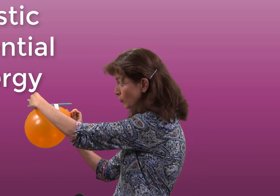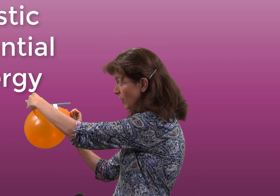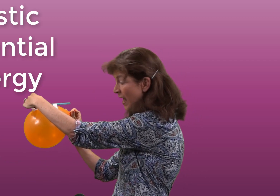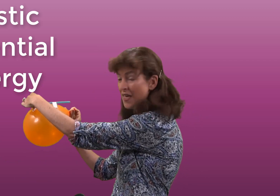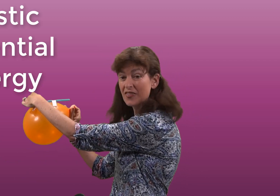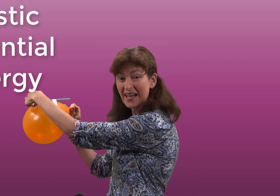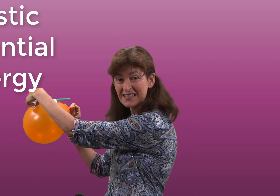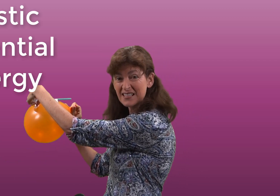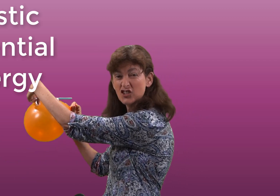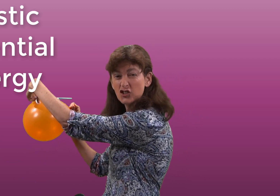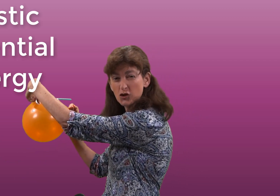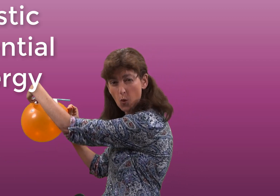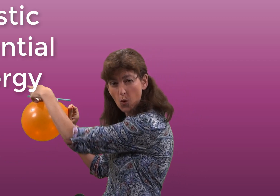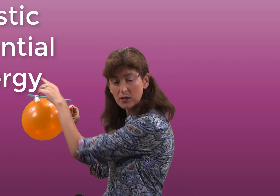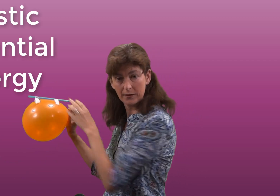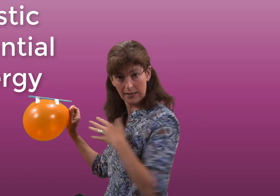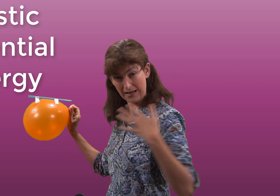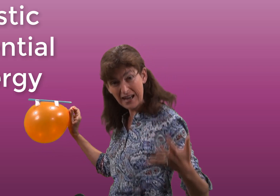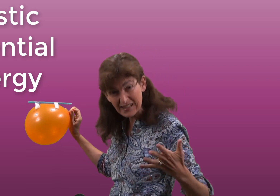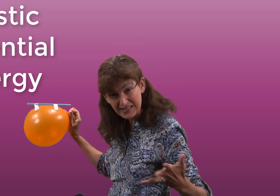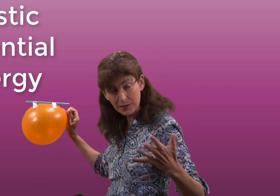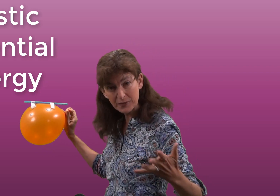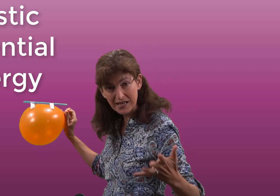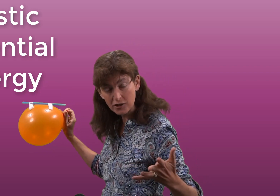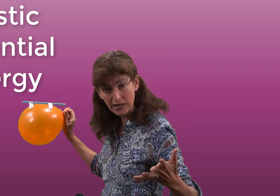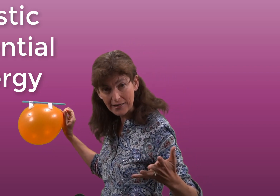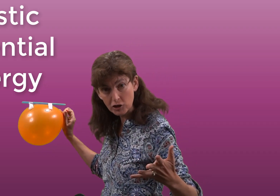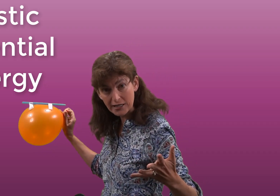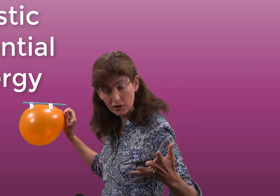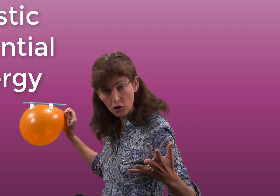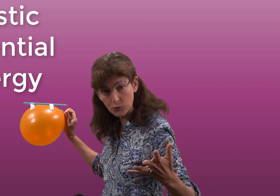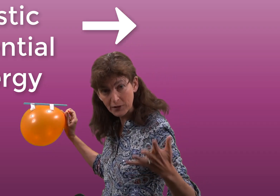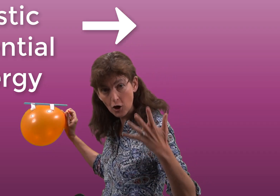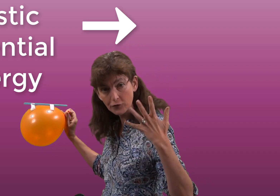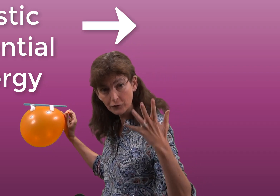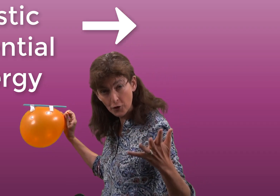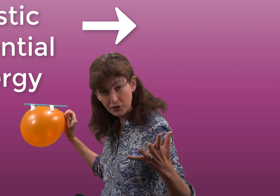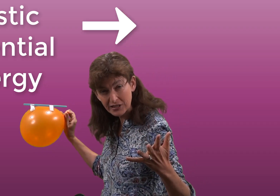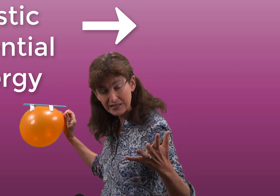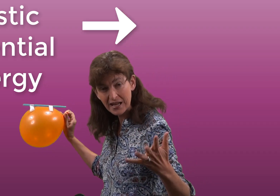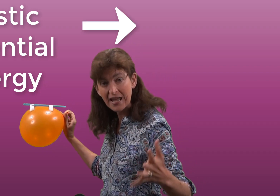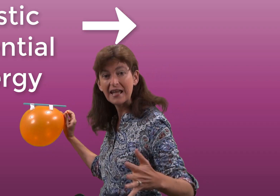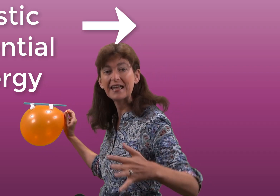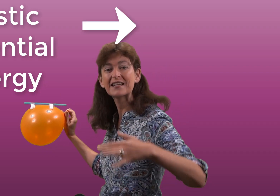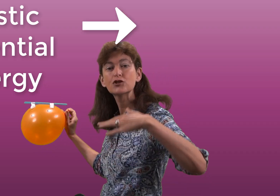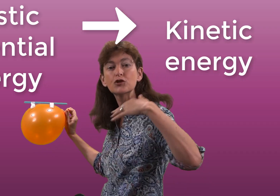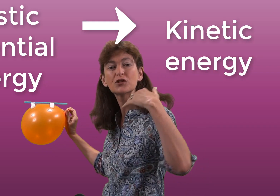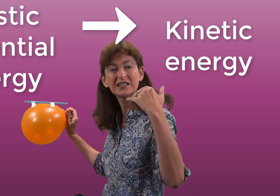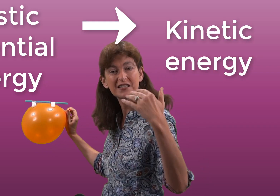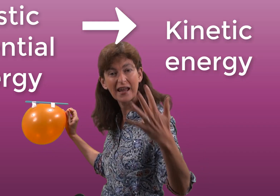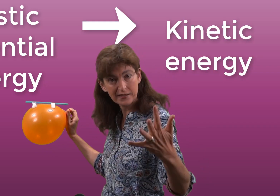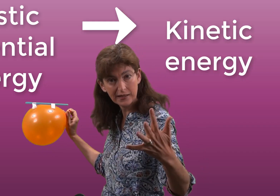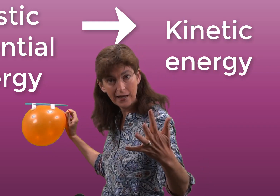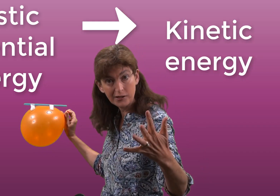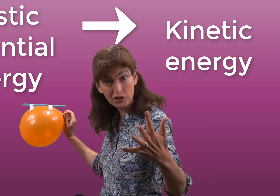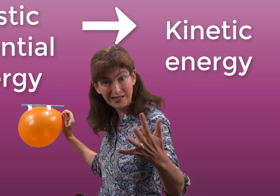that stored elastic potential energy is going to be converted into kinetic energy.